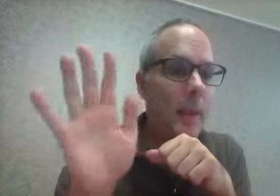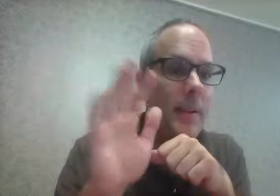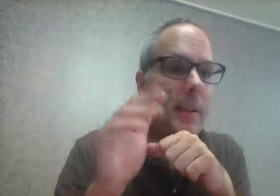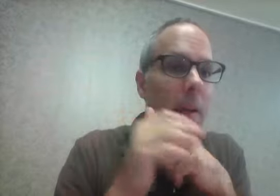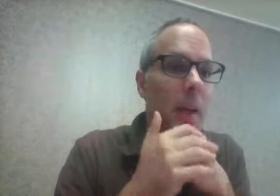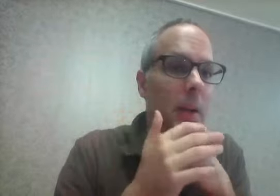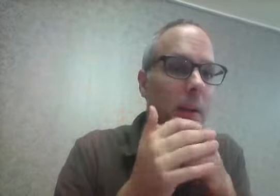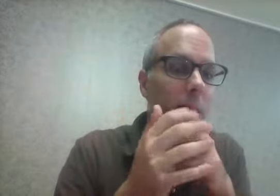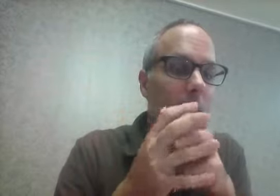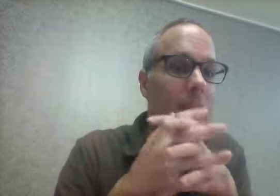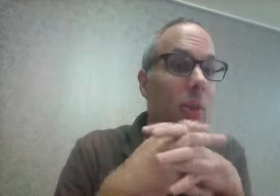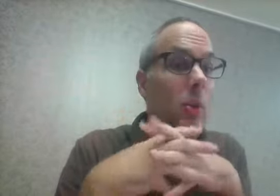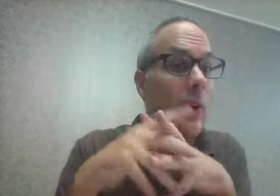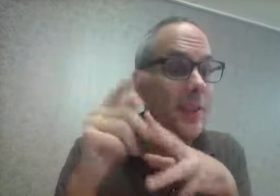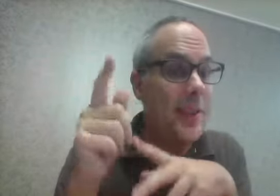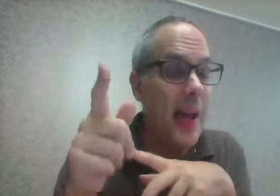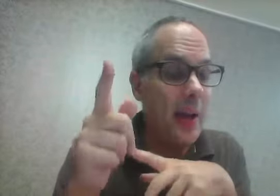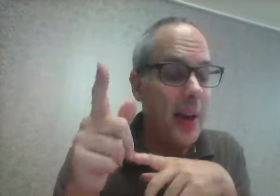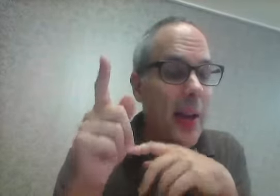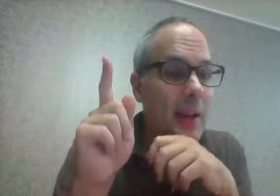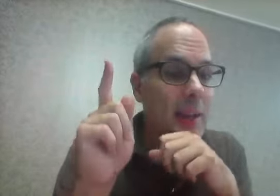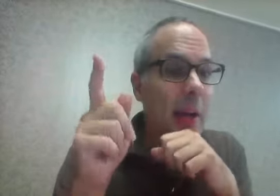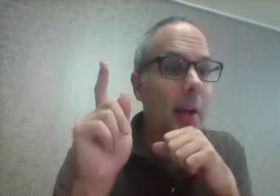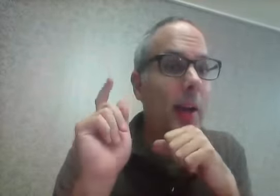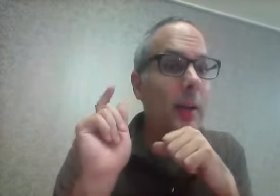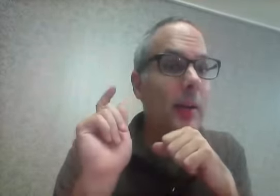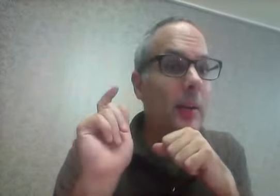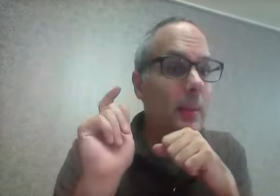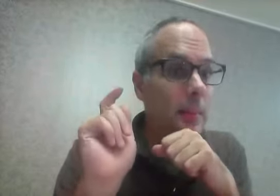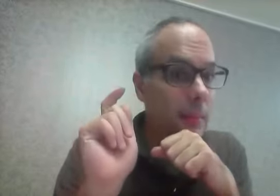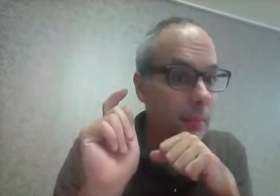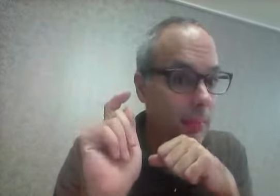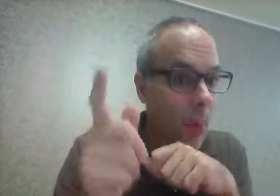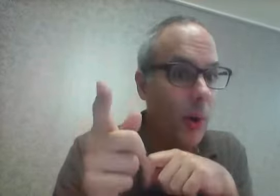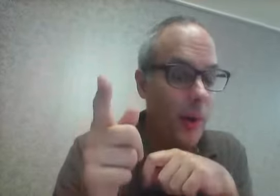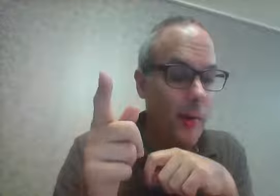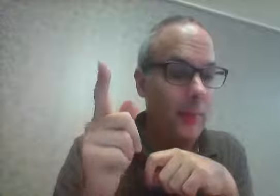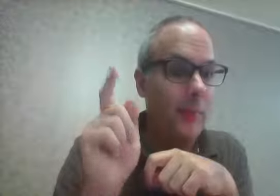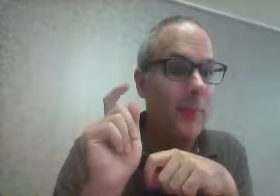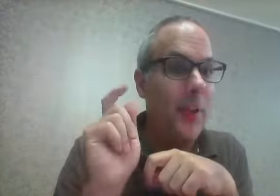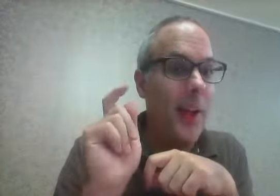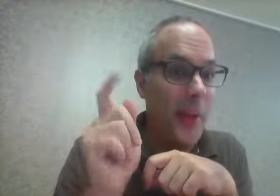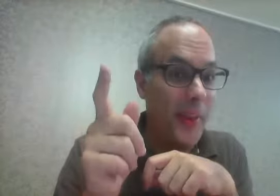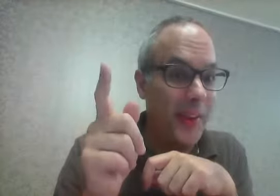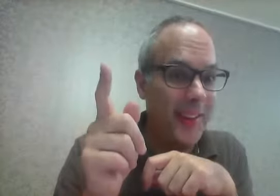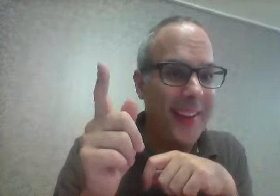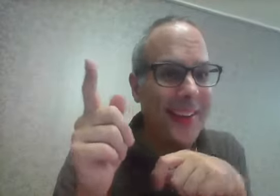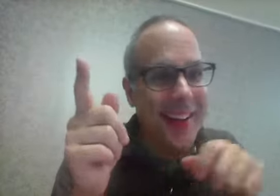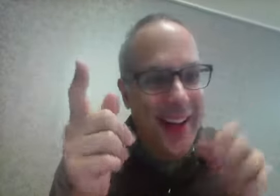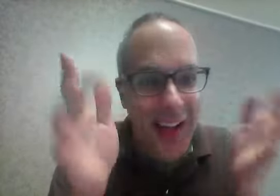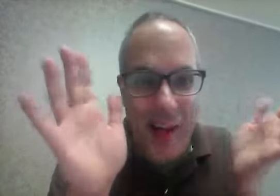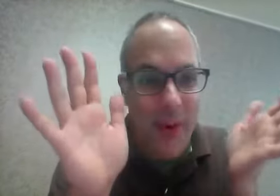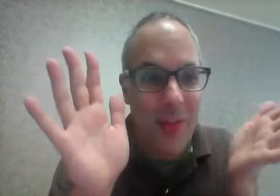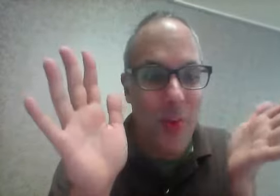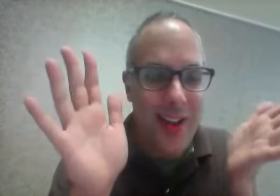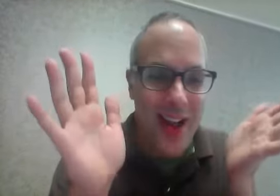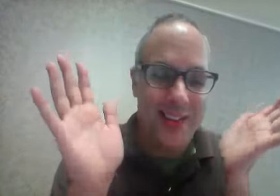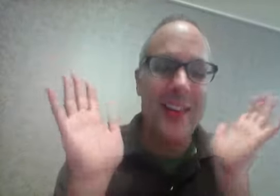OK, take care. I will see you on Saturday, Saturday morning. I think I'm not the one to ask.